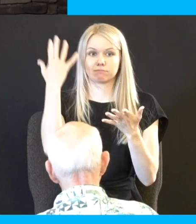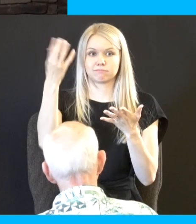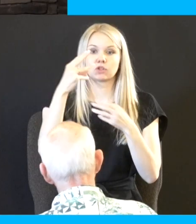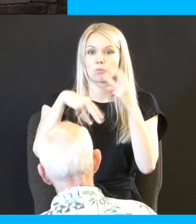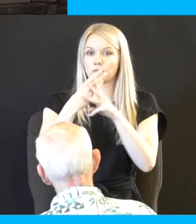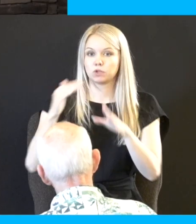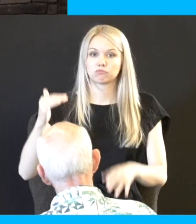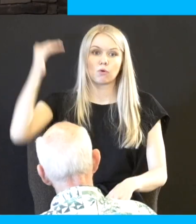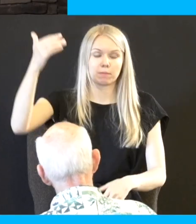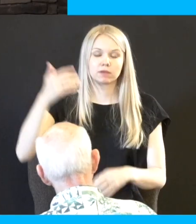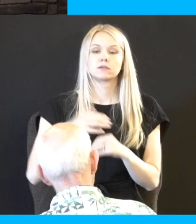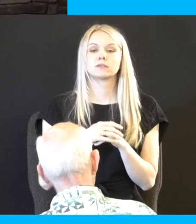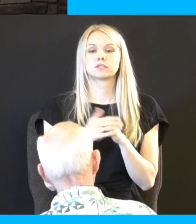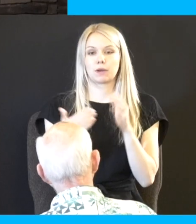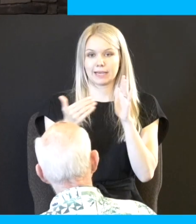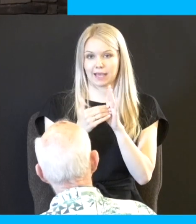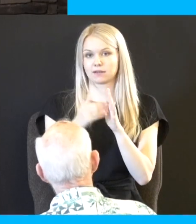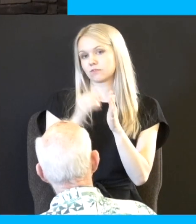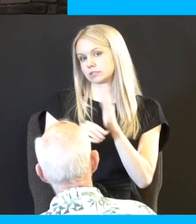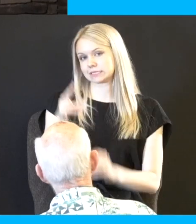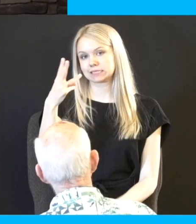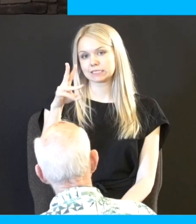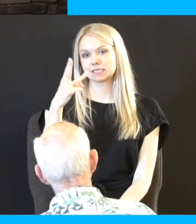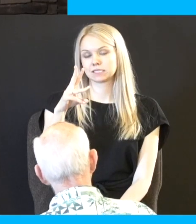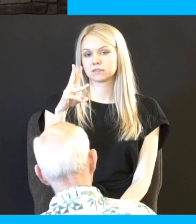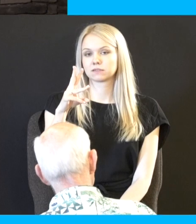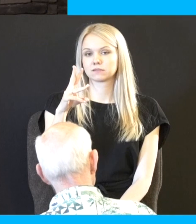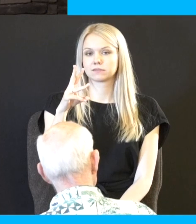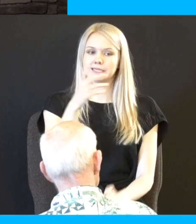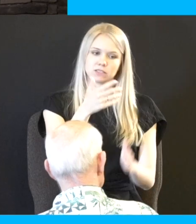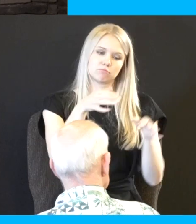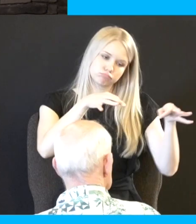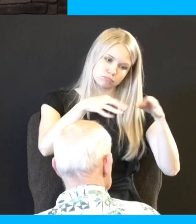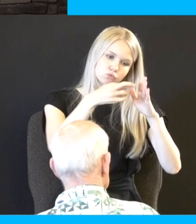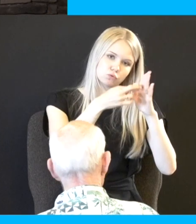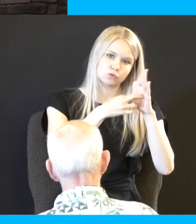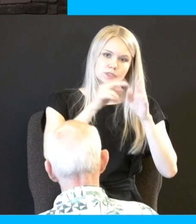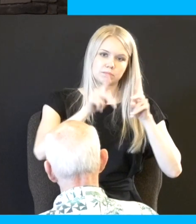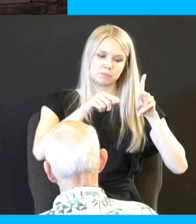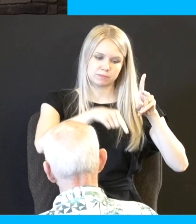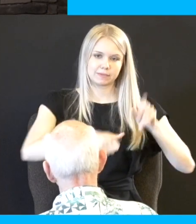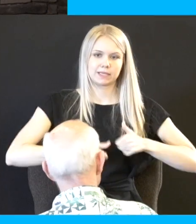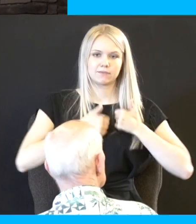it goes on verse 16 listen these are the rules for the people in Israel he that stealeth a man